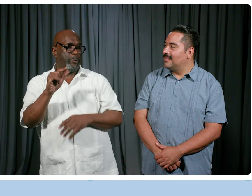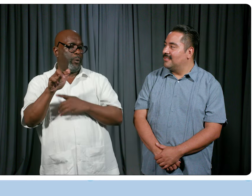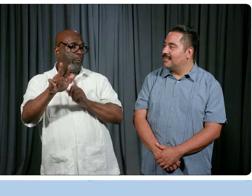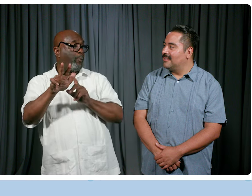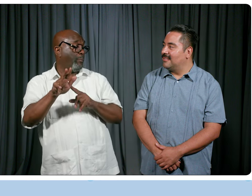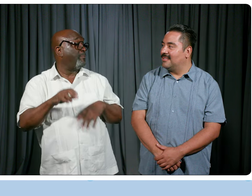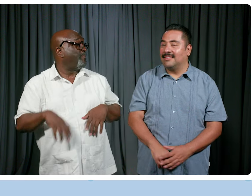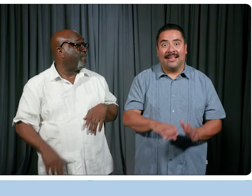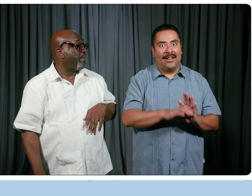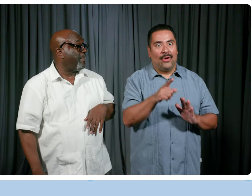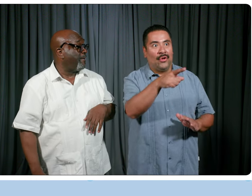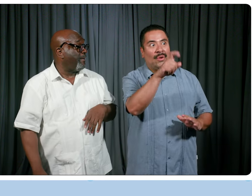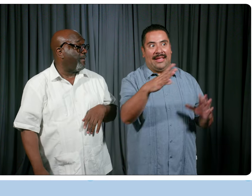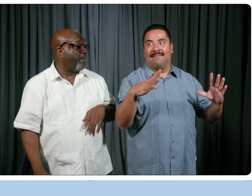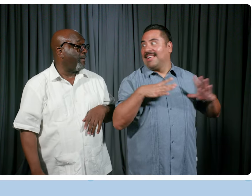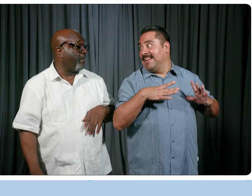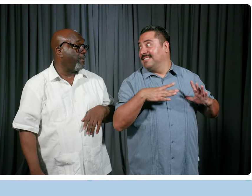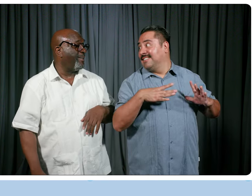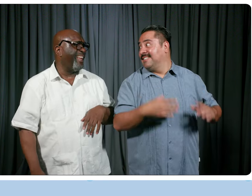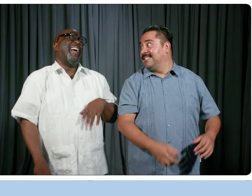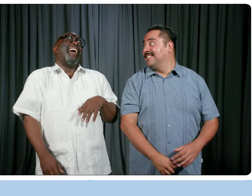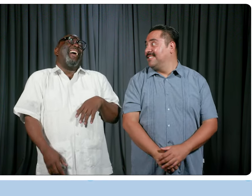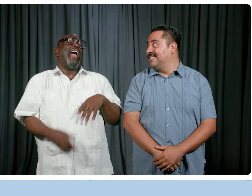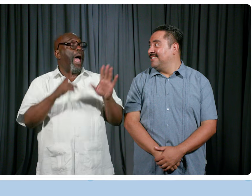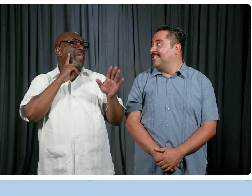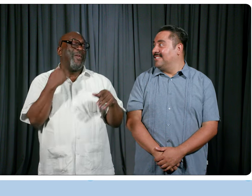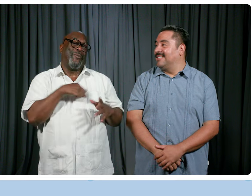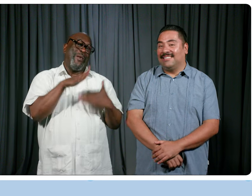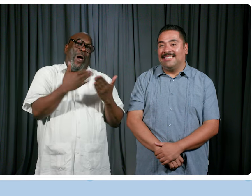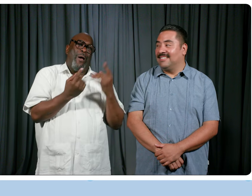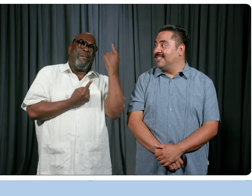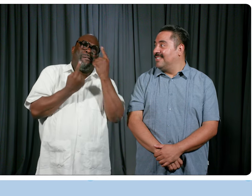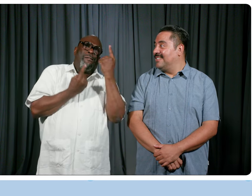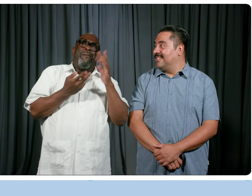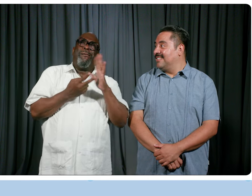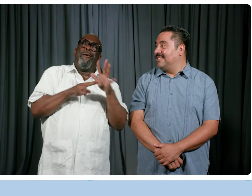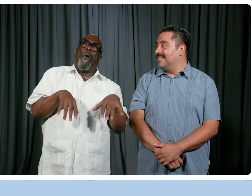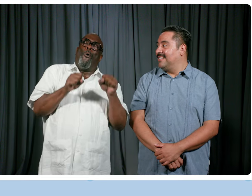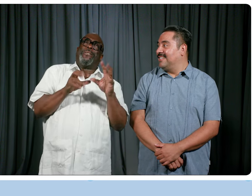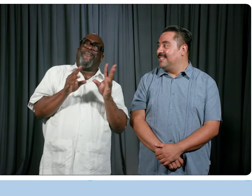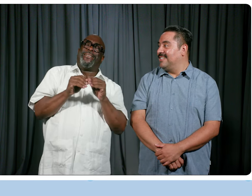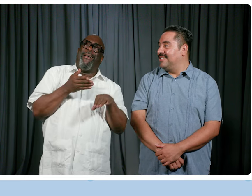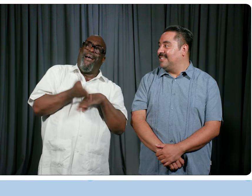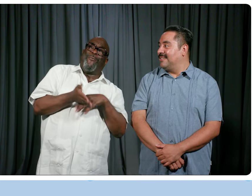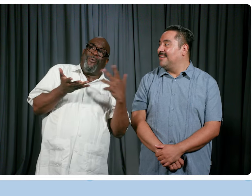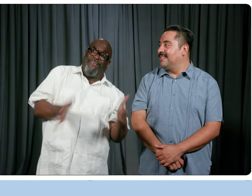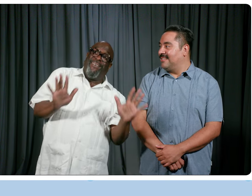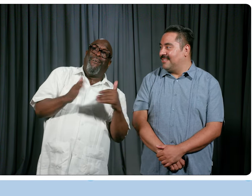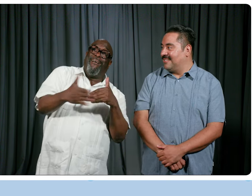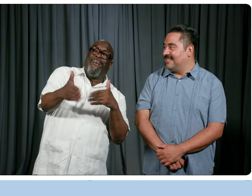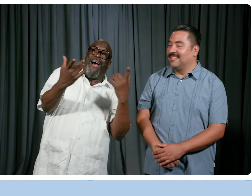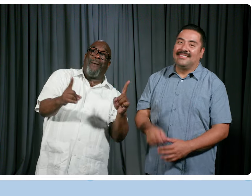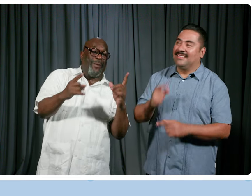definitely deserve a vacation. Yes. I think we're all thinking about what is post-convention, right? What does that look like for all of us?